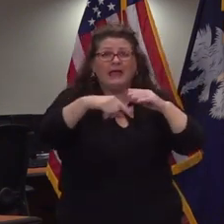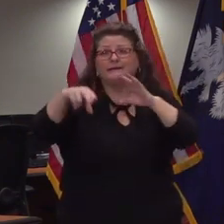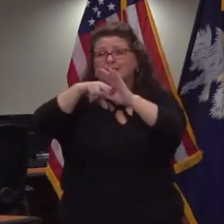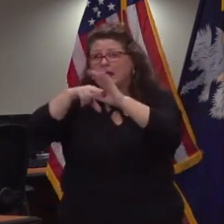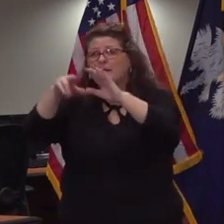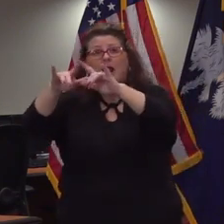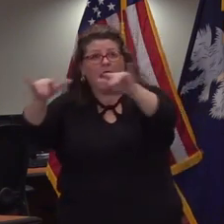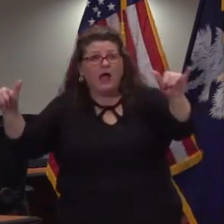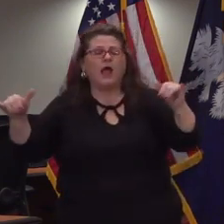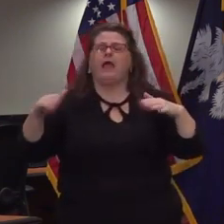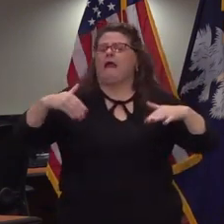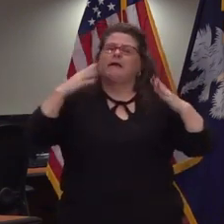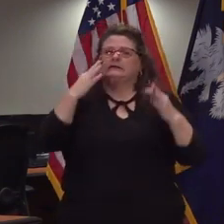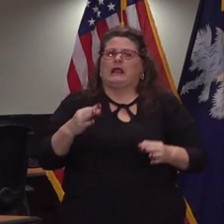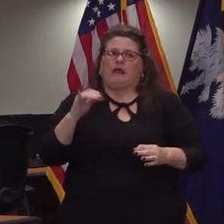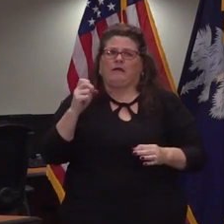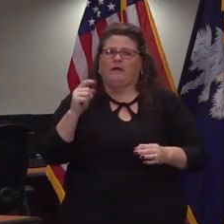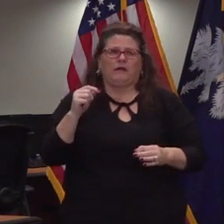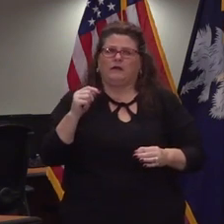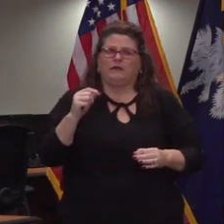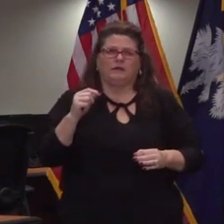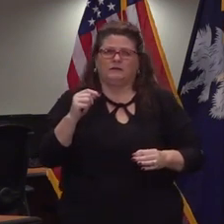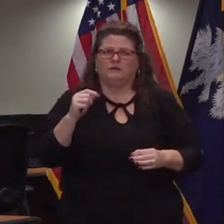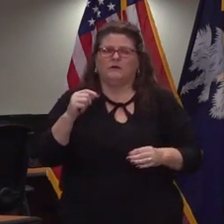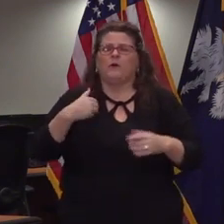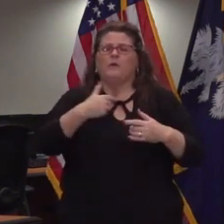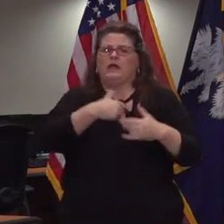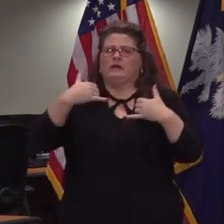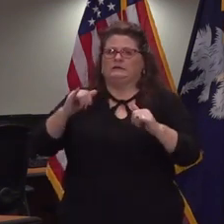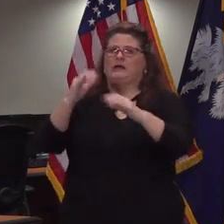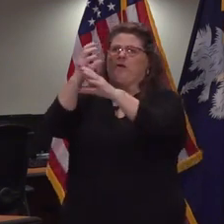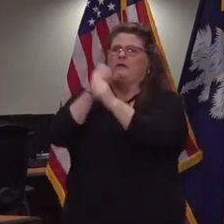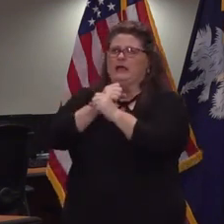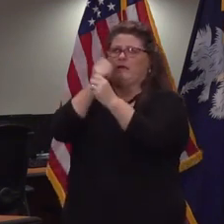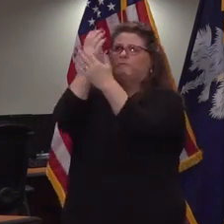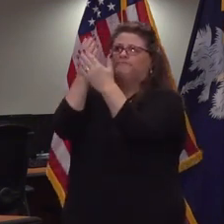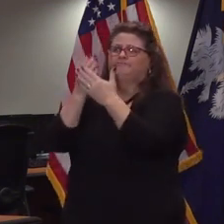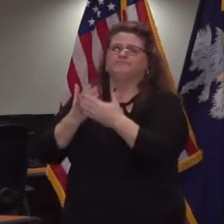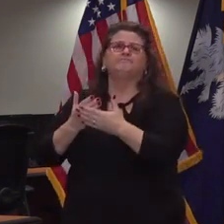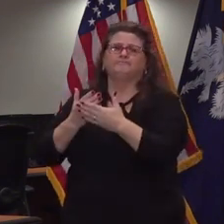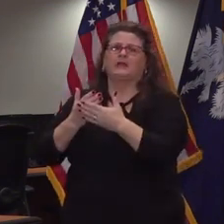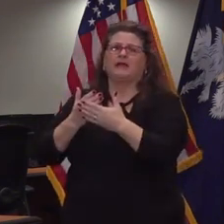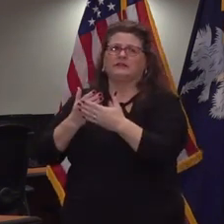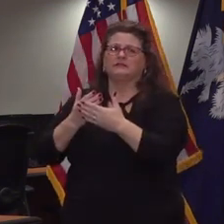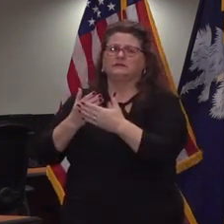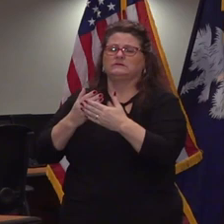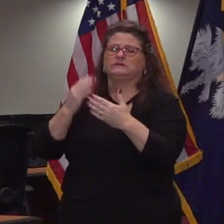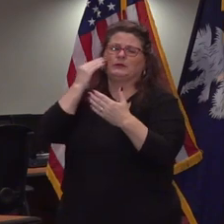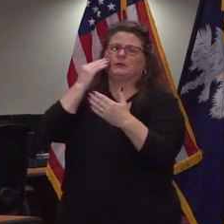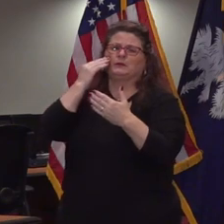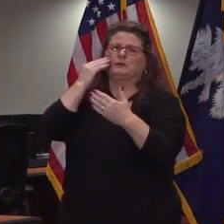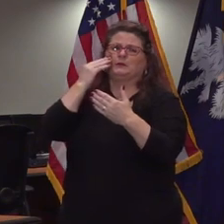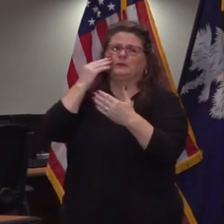we've not made a decision we're in the process of gathering the information getting the facts getting the science and taking the measurements we